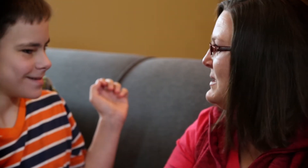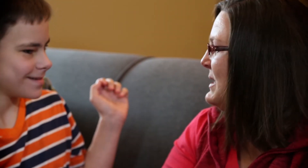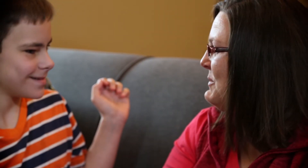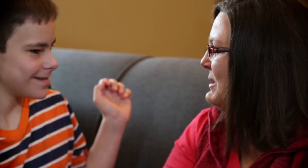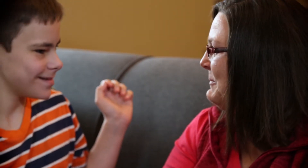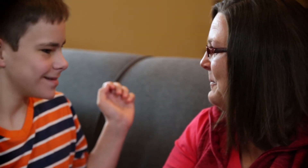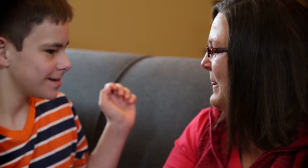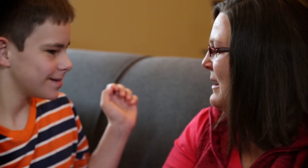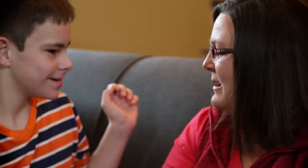just like you are.